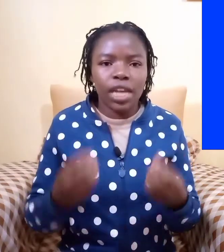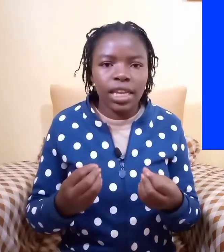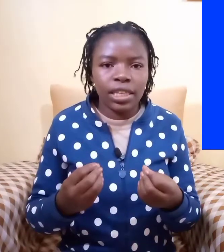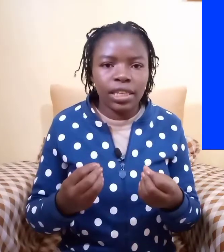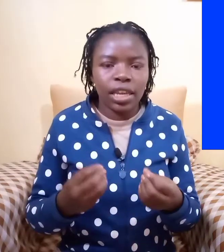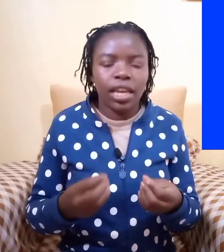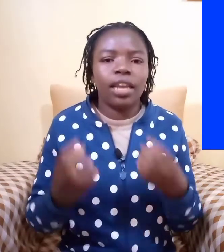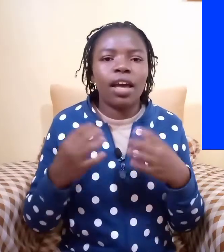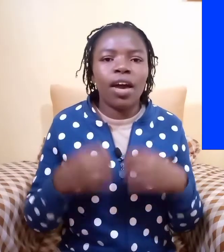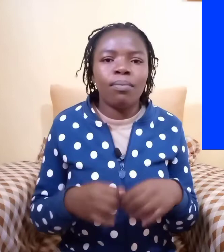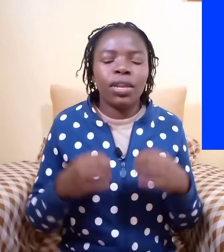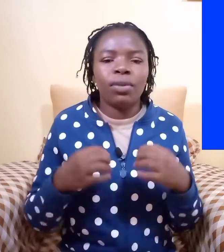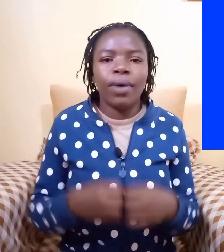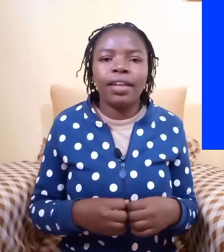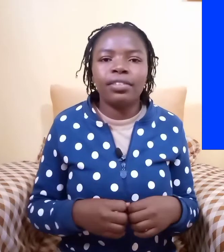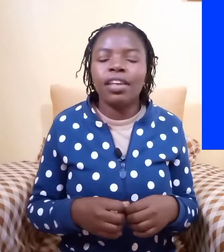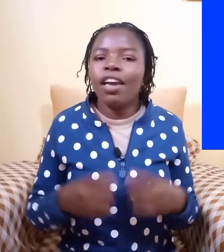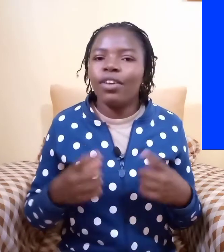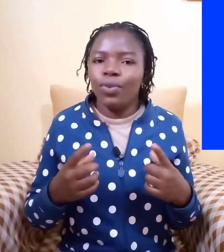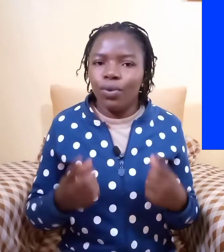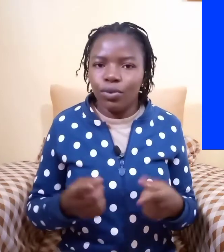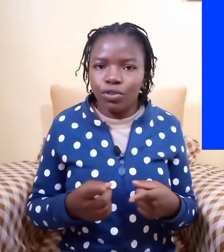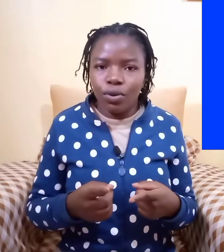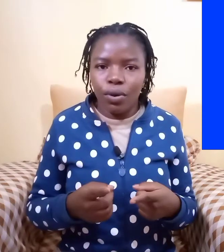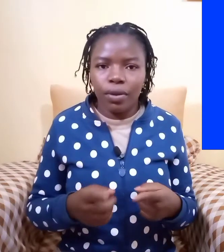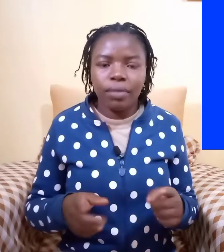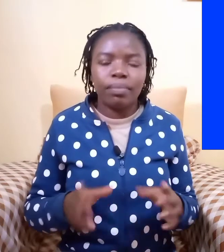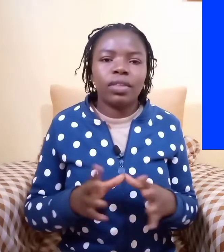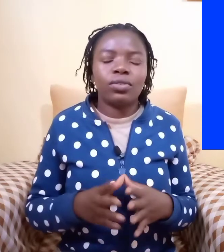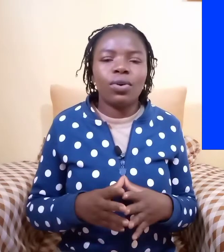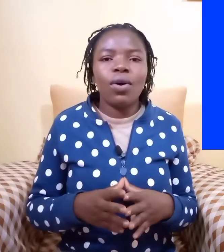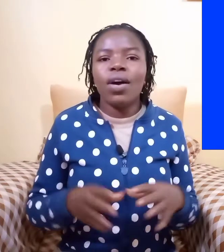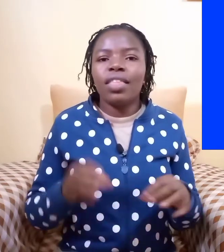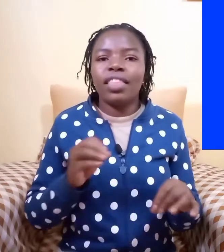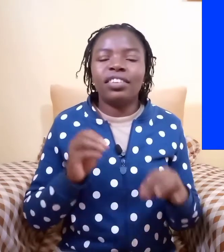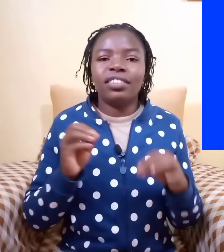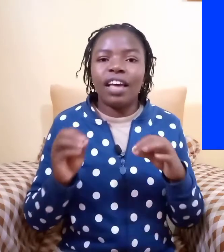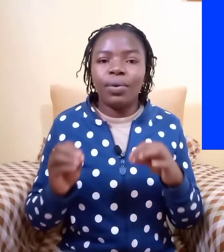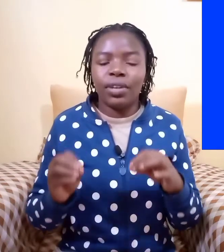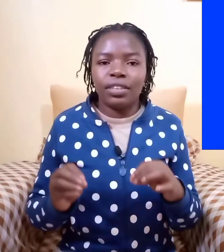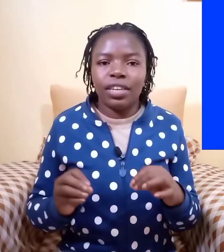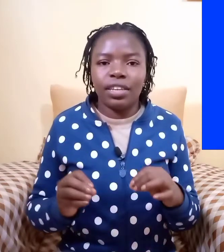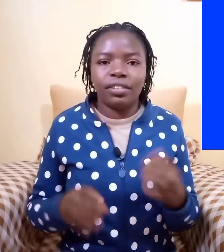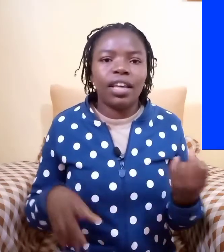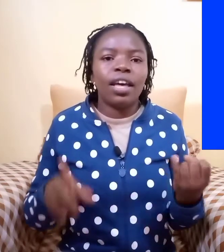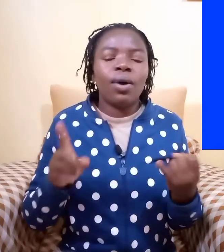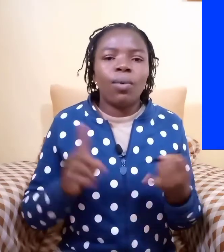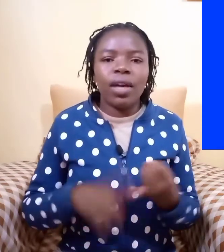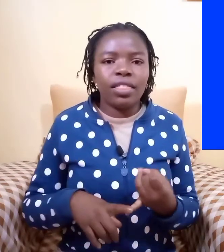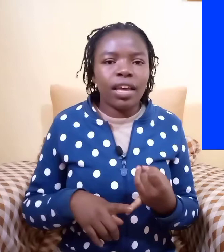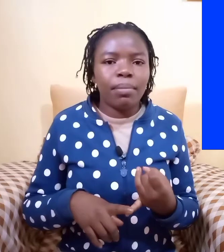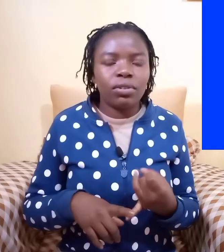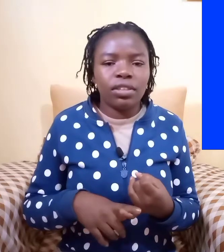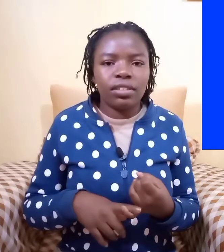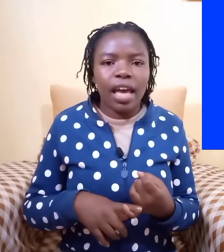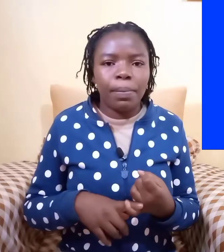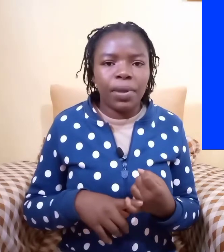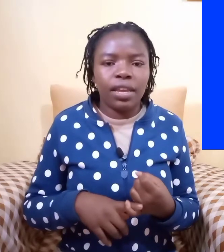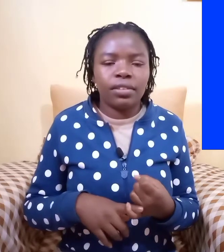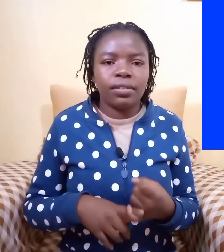right and how many words you got wrong so that is how it is one thing about this app is